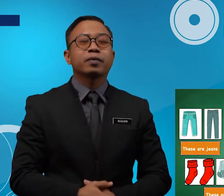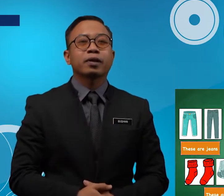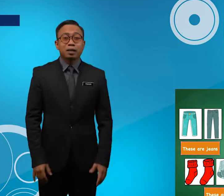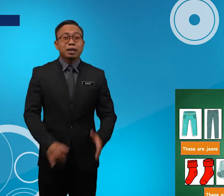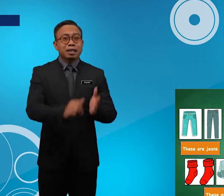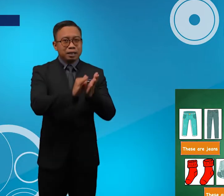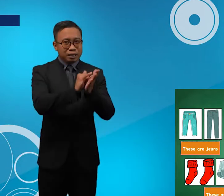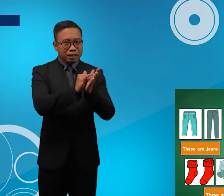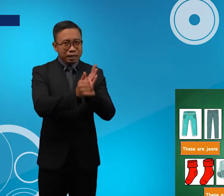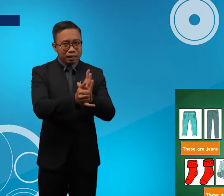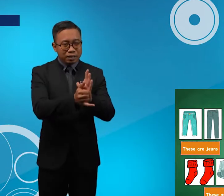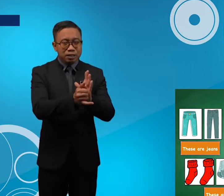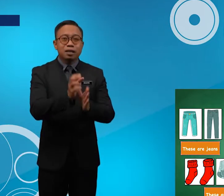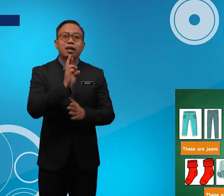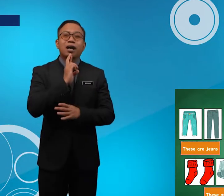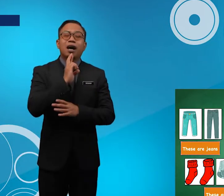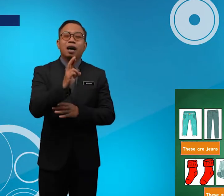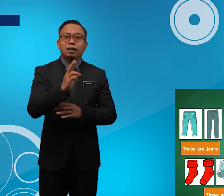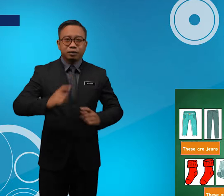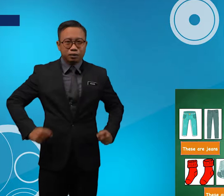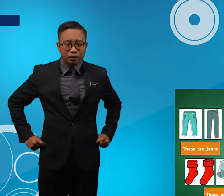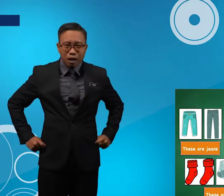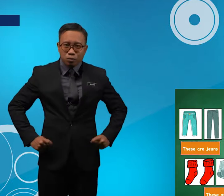These Are Trousers